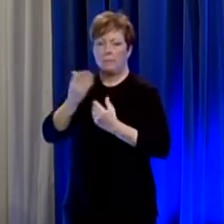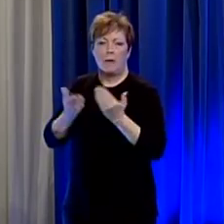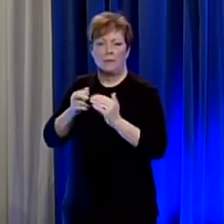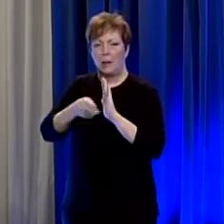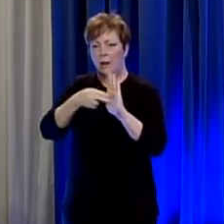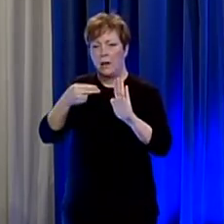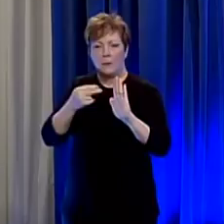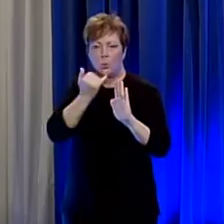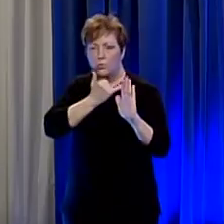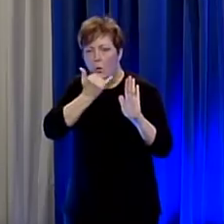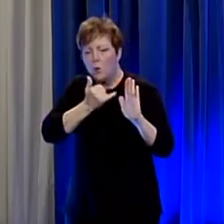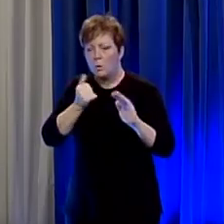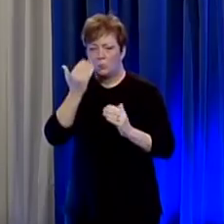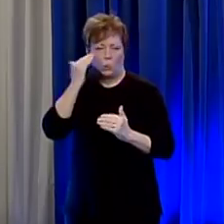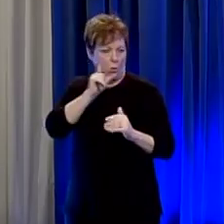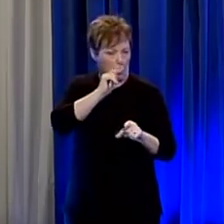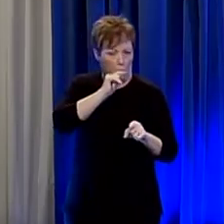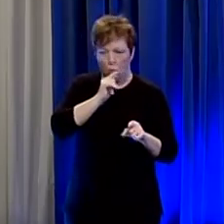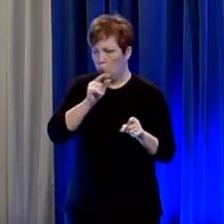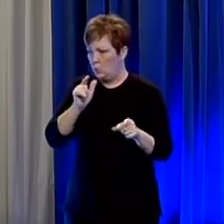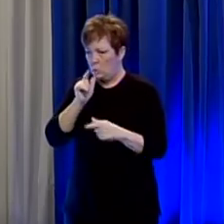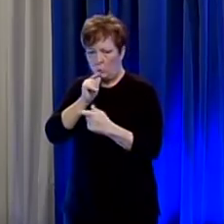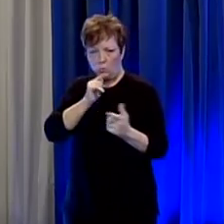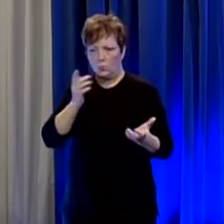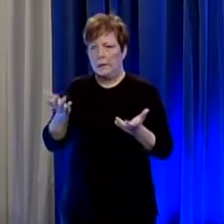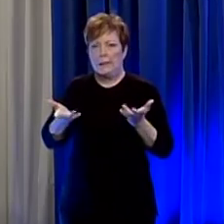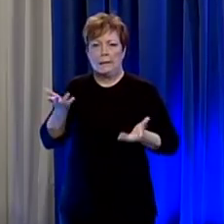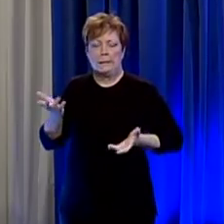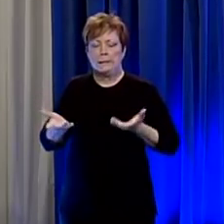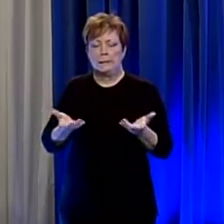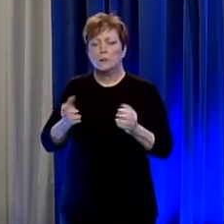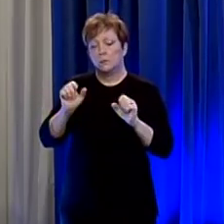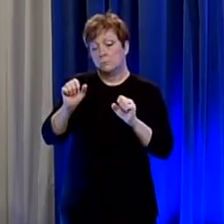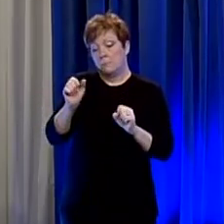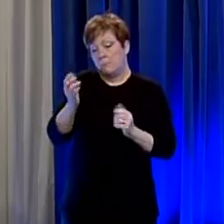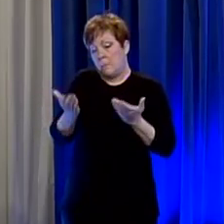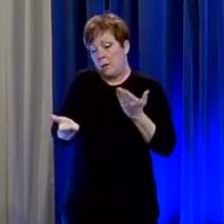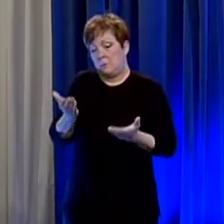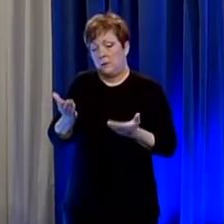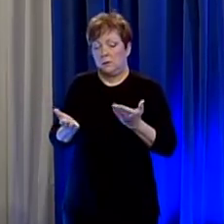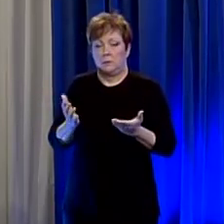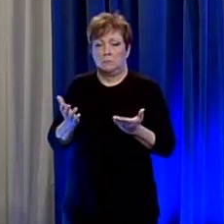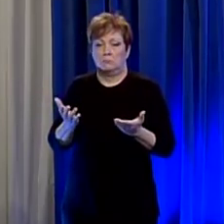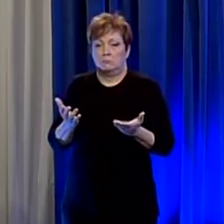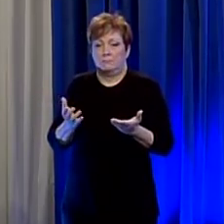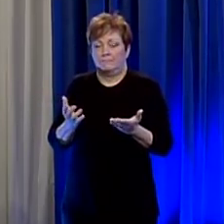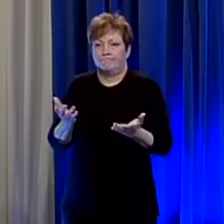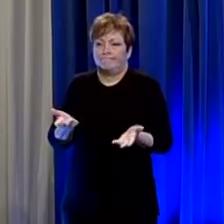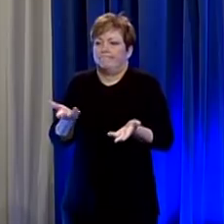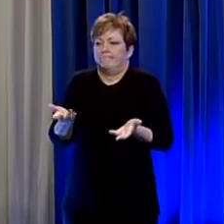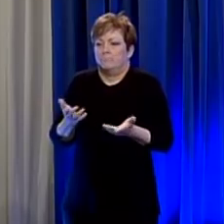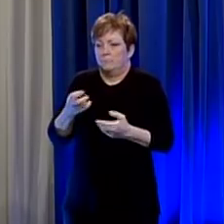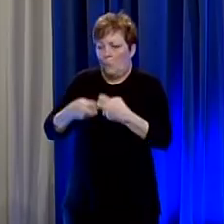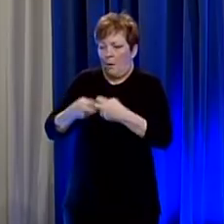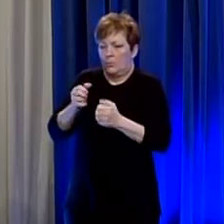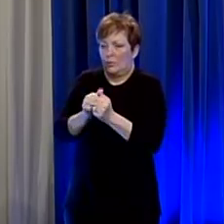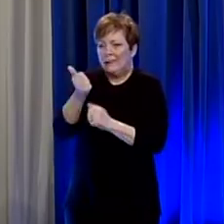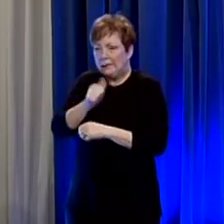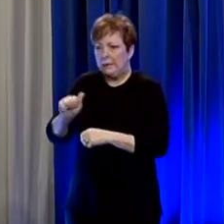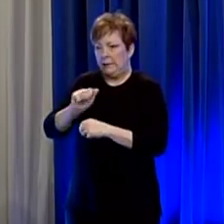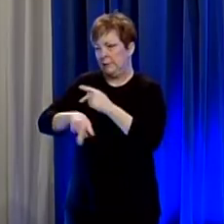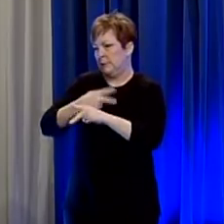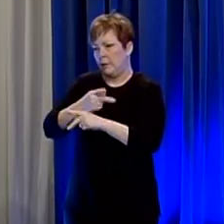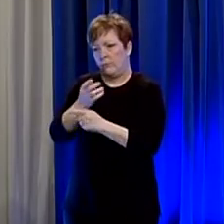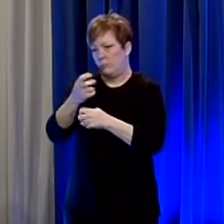appropriately and we don't know which patient it belonged to um occasionally it's just uh you know they're just issues with any type of